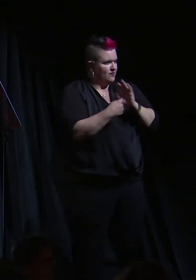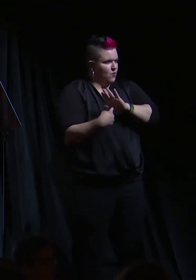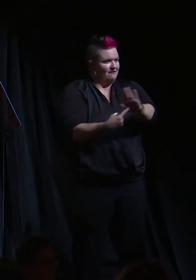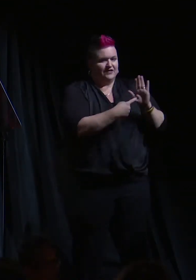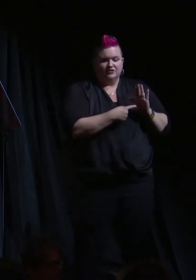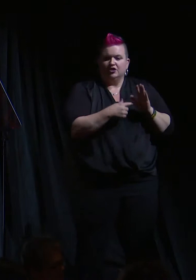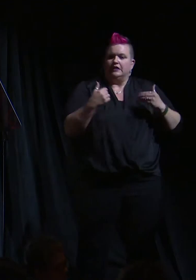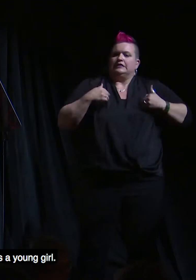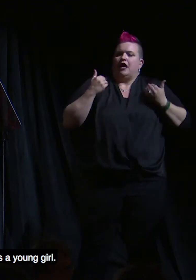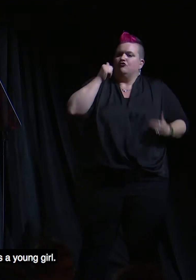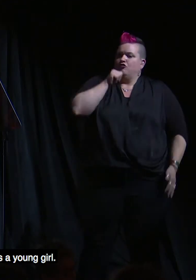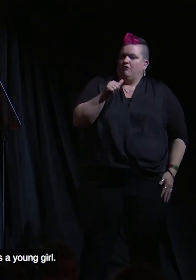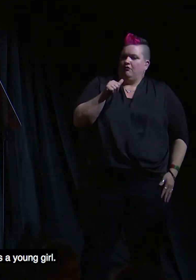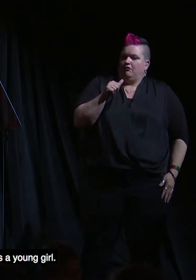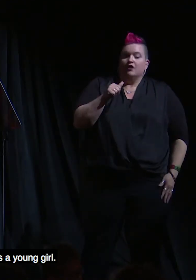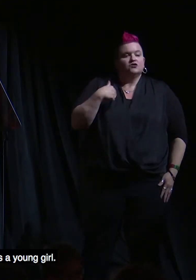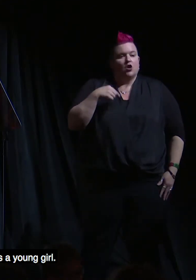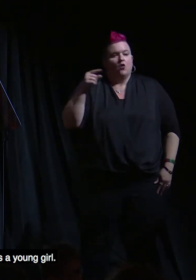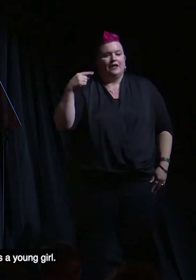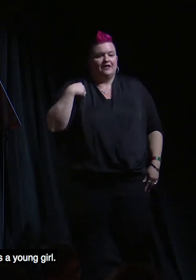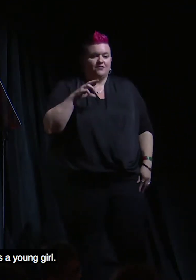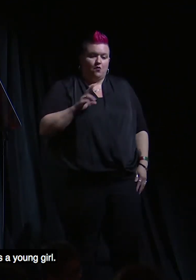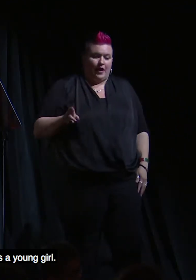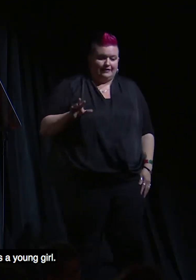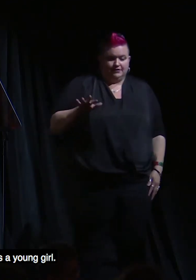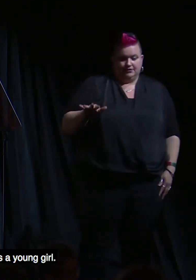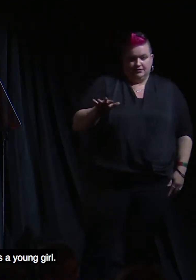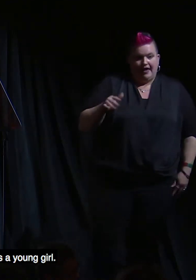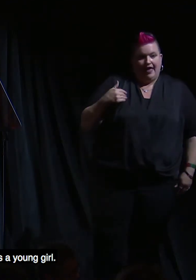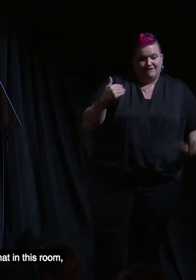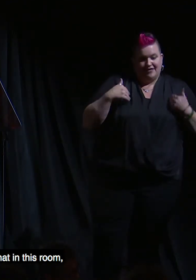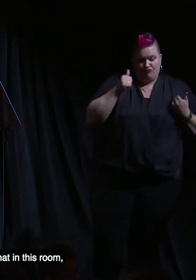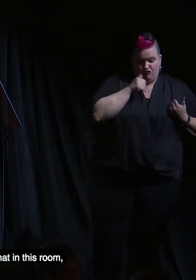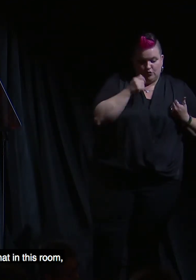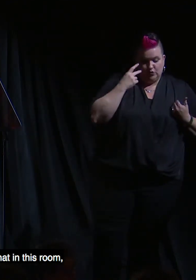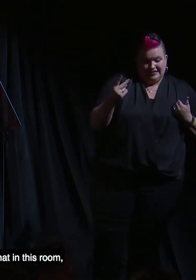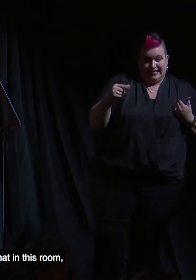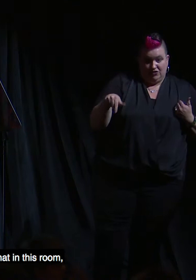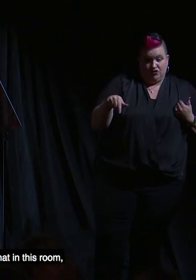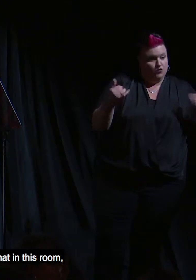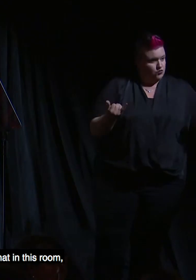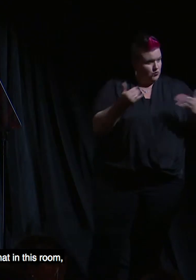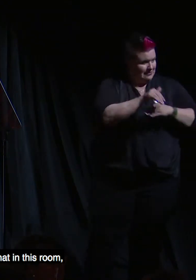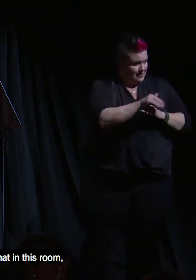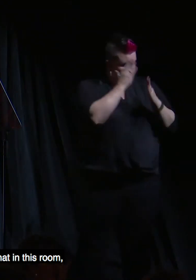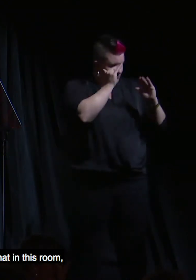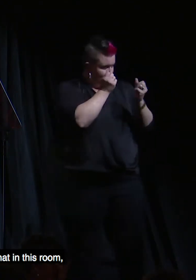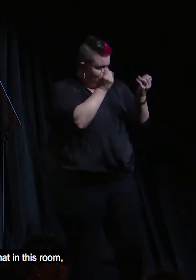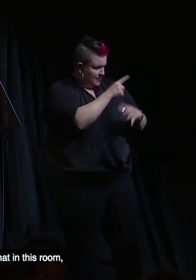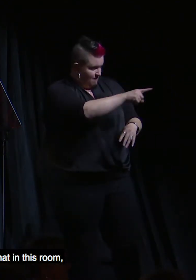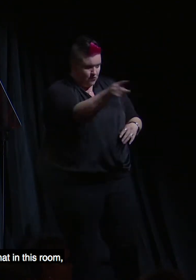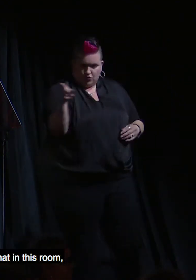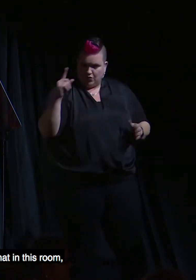of a young girl. And so down in the right hand corner is a young girl. And tonight, I hope many of you